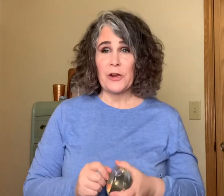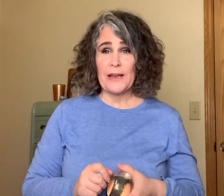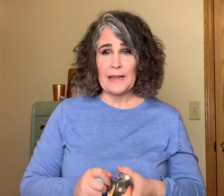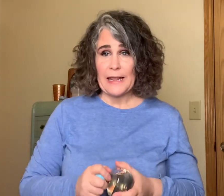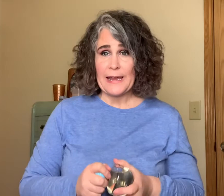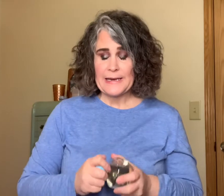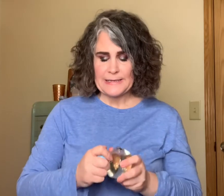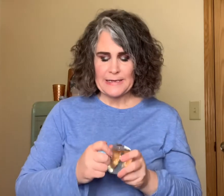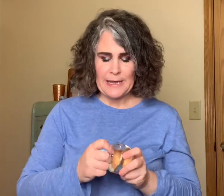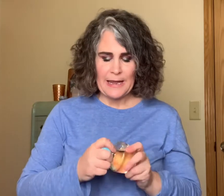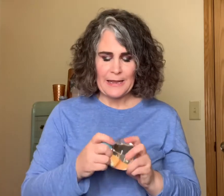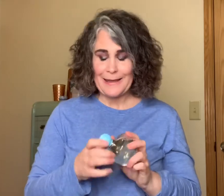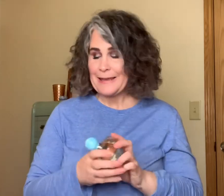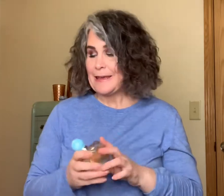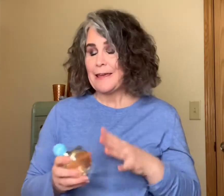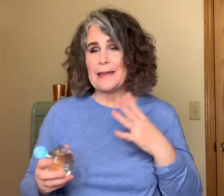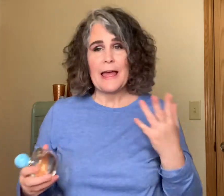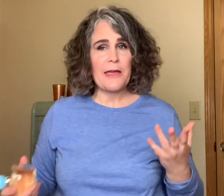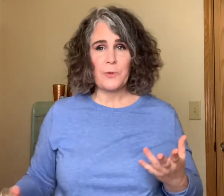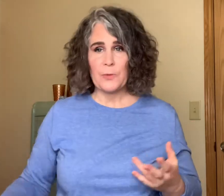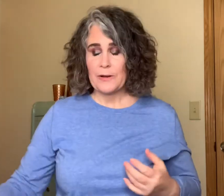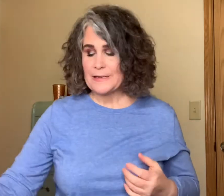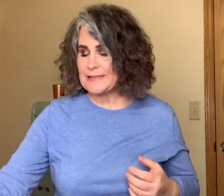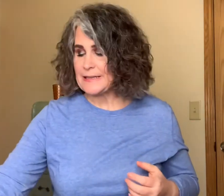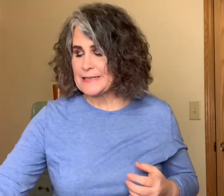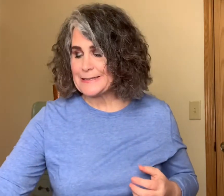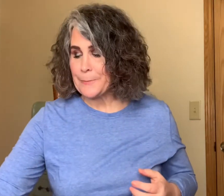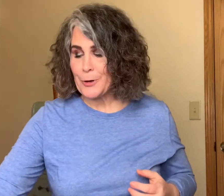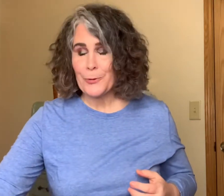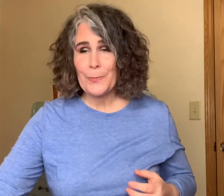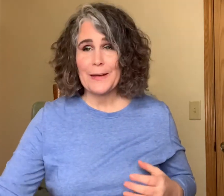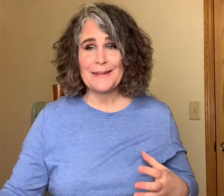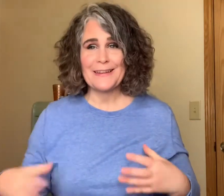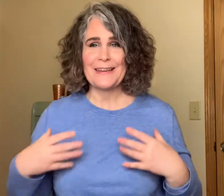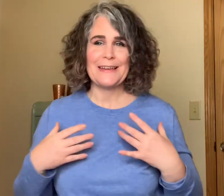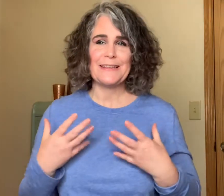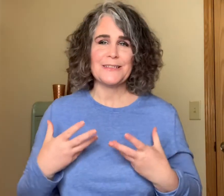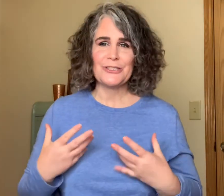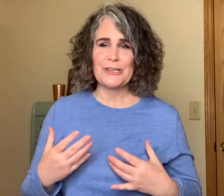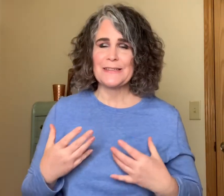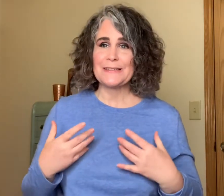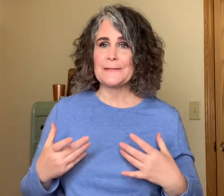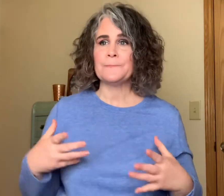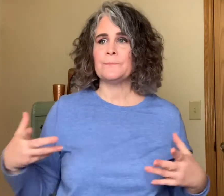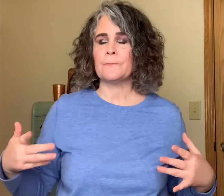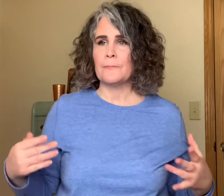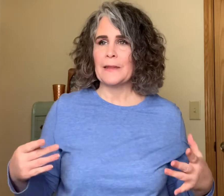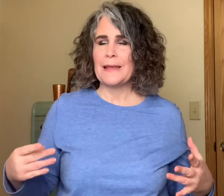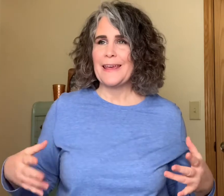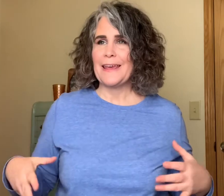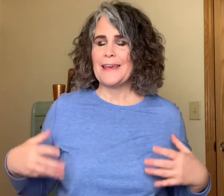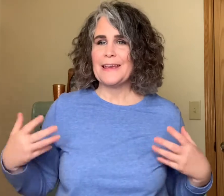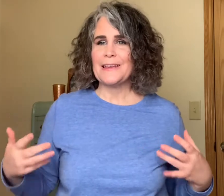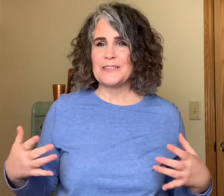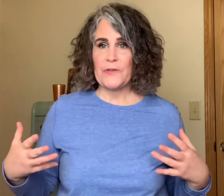light I I would wear this in the summer but it's just it's very